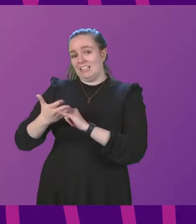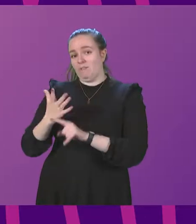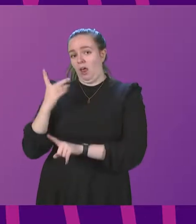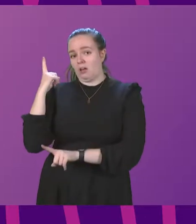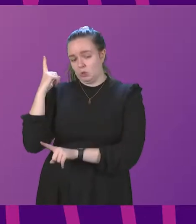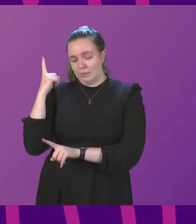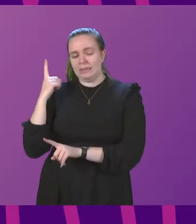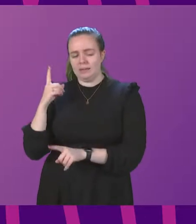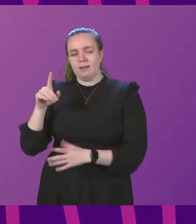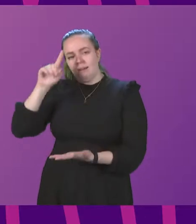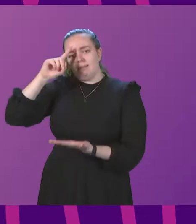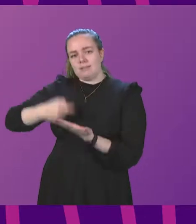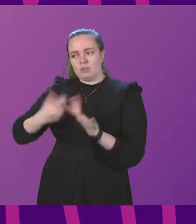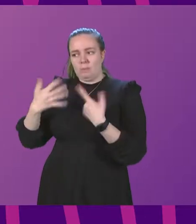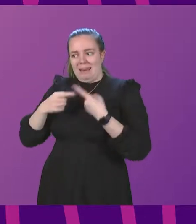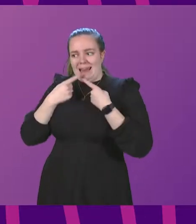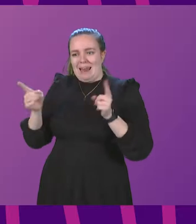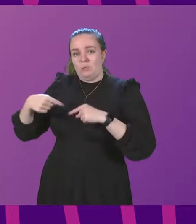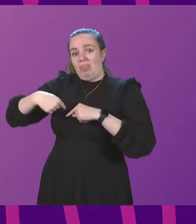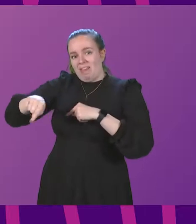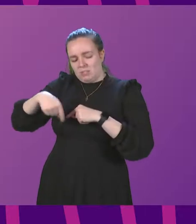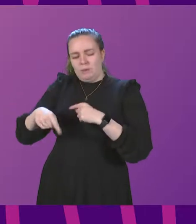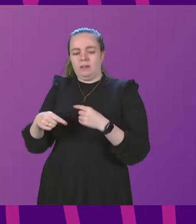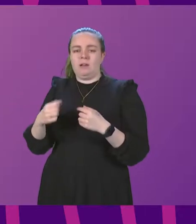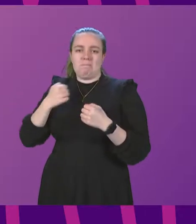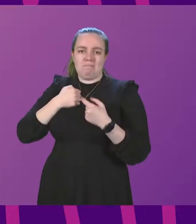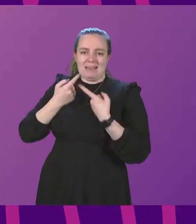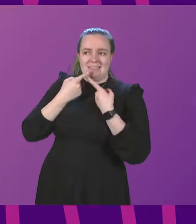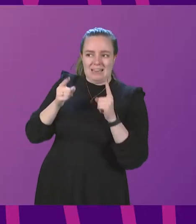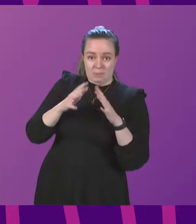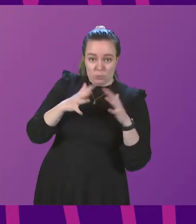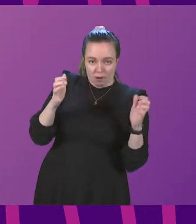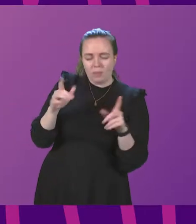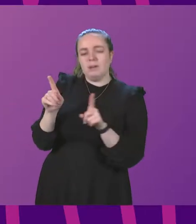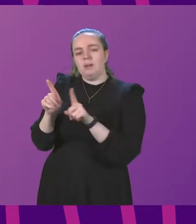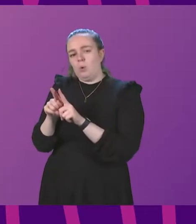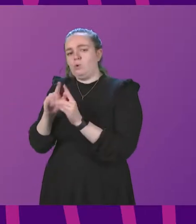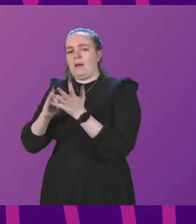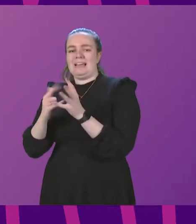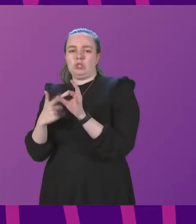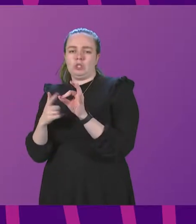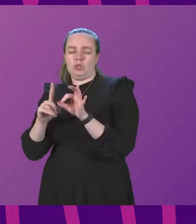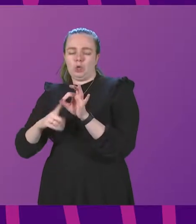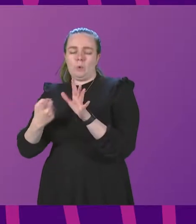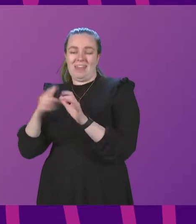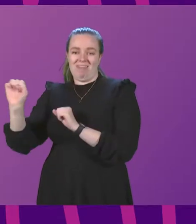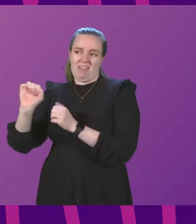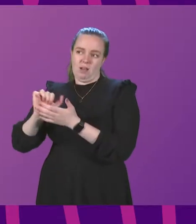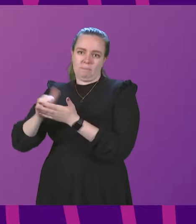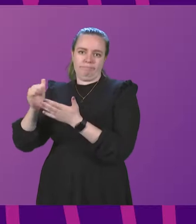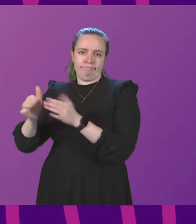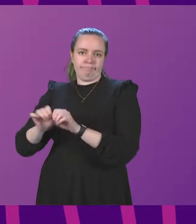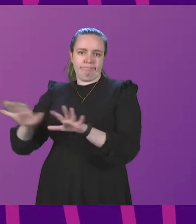The decision has been announced this week with my statement to Parliament and obviously the SQA's publicity